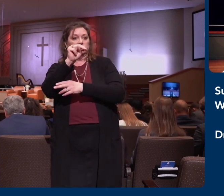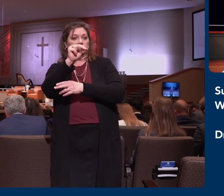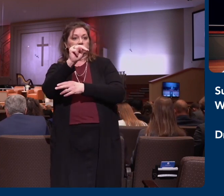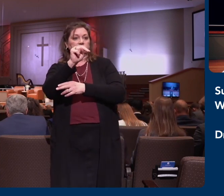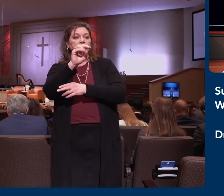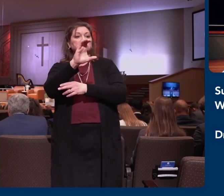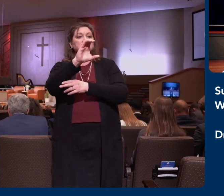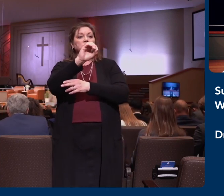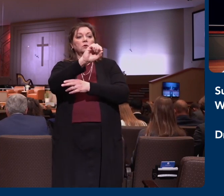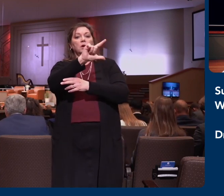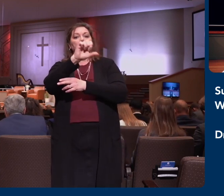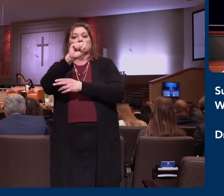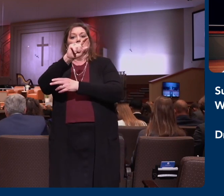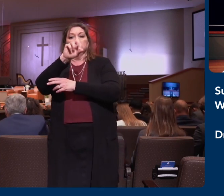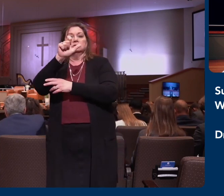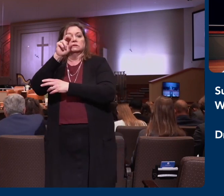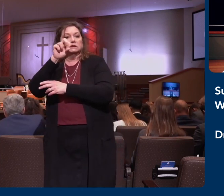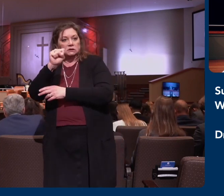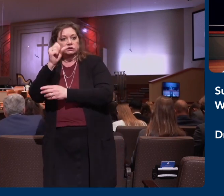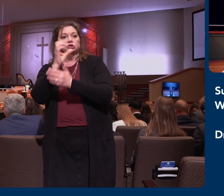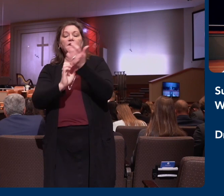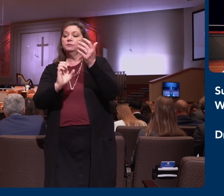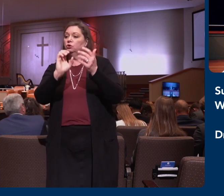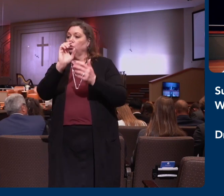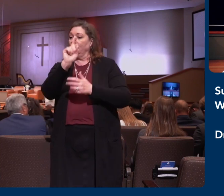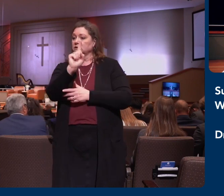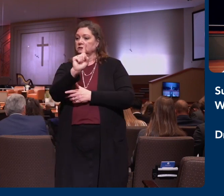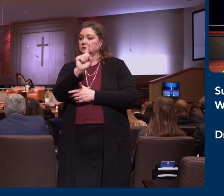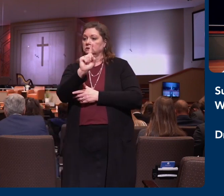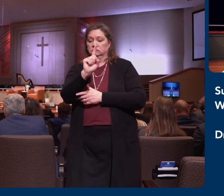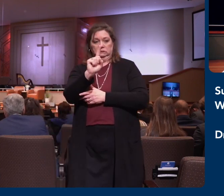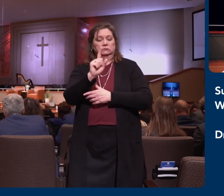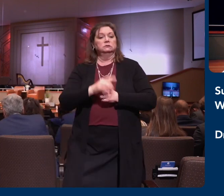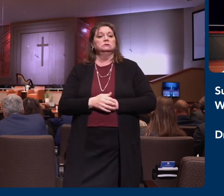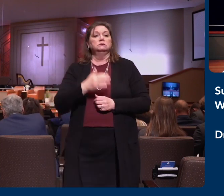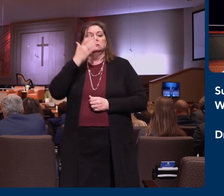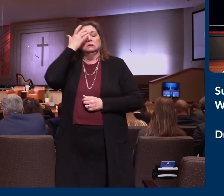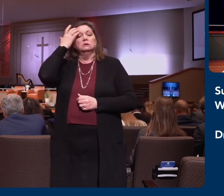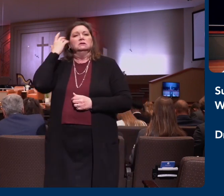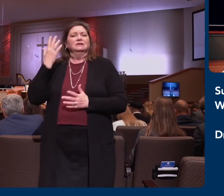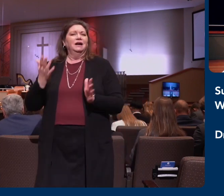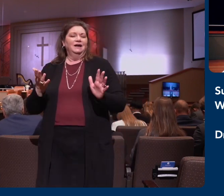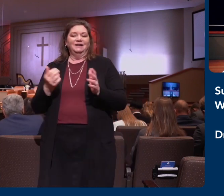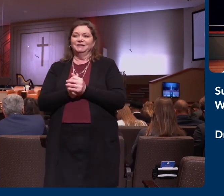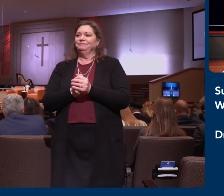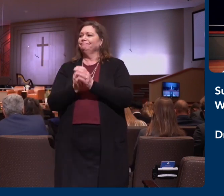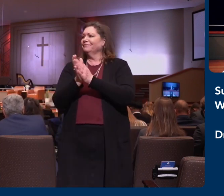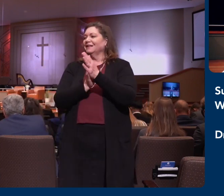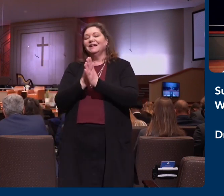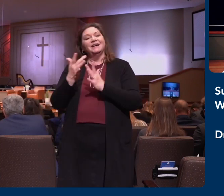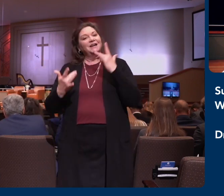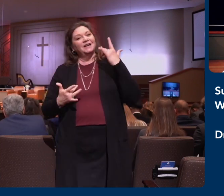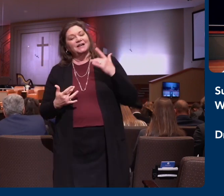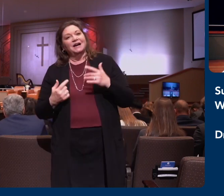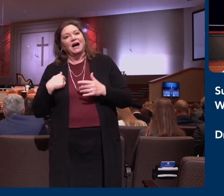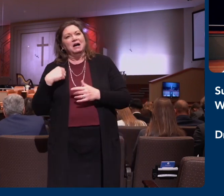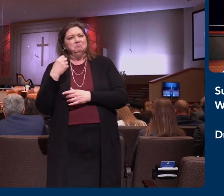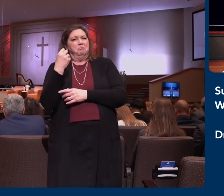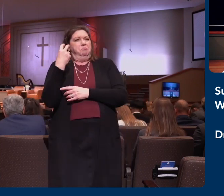pastoring back in my 20s, I, I remember I was so excited about being a pastor and being